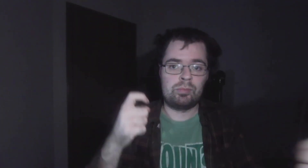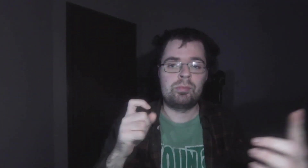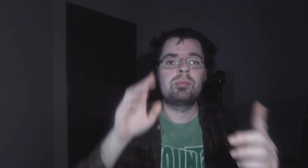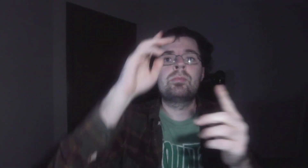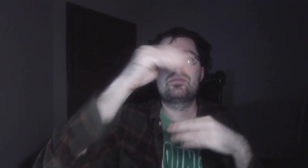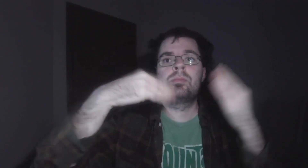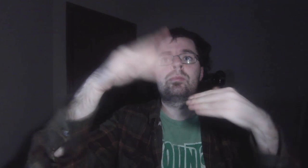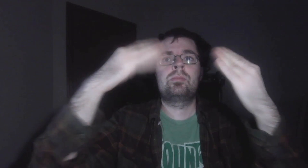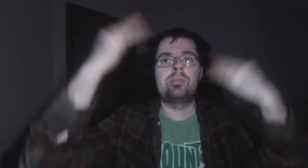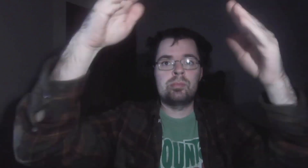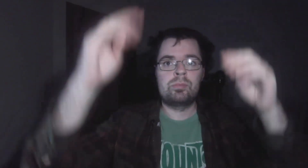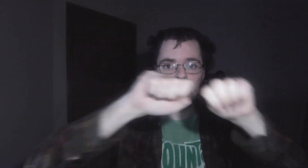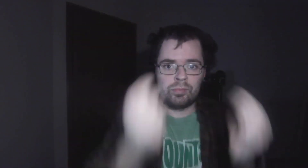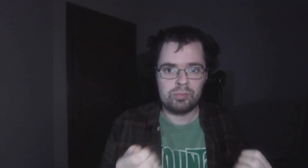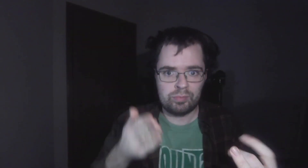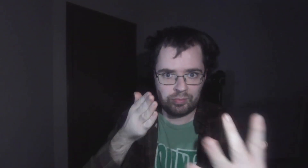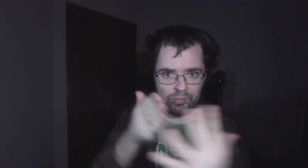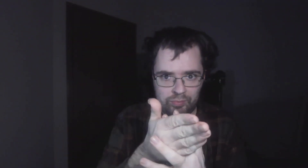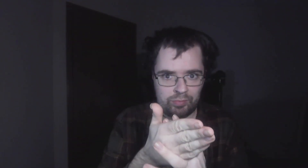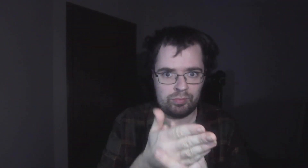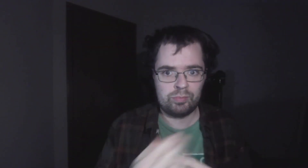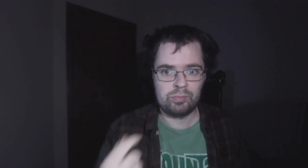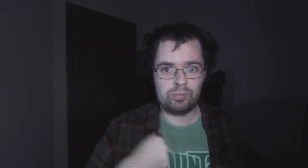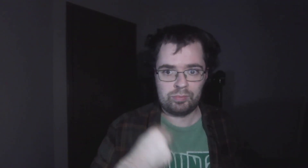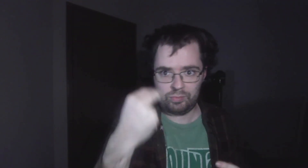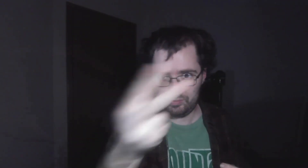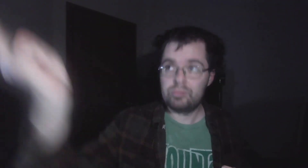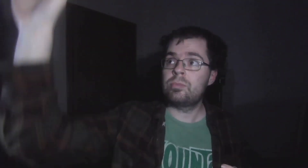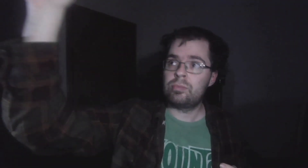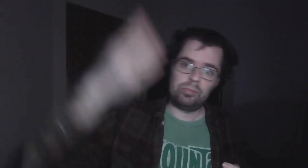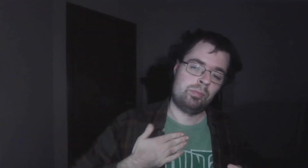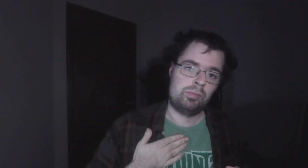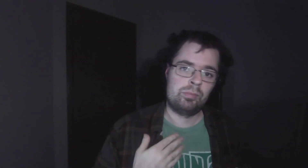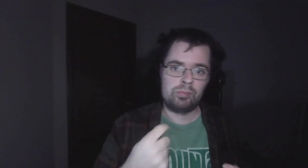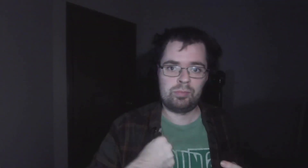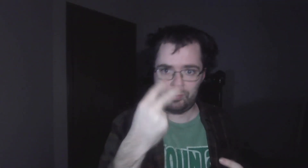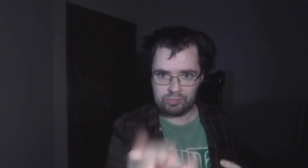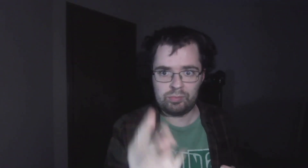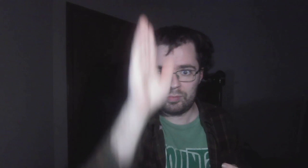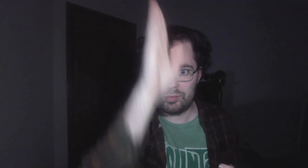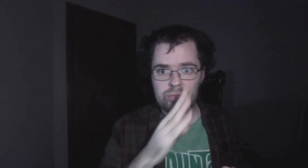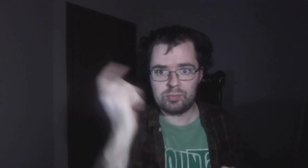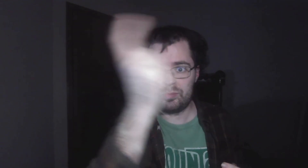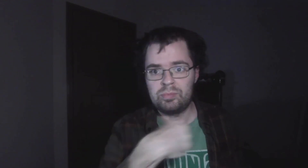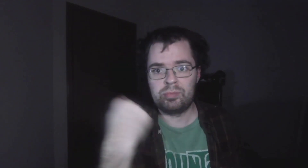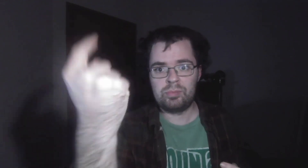heaven breaking through. I see grace, I see God's